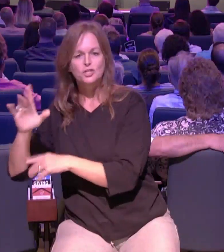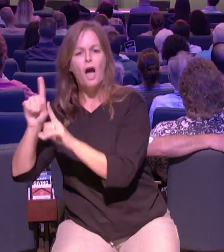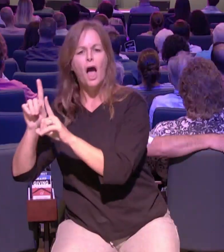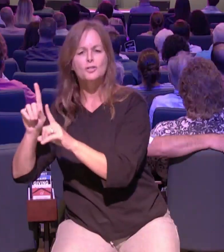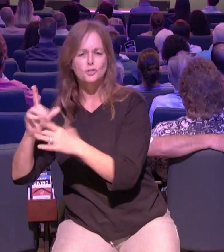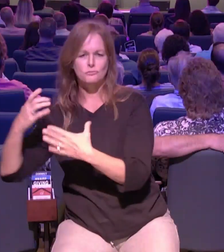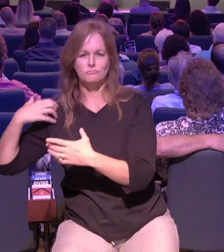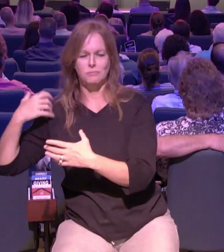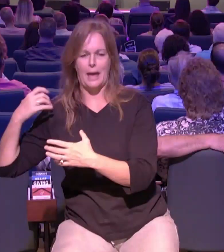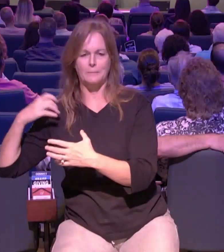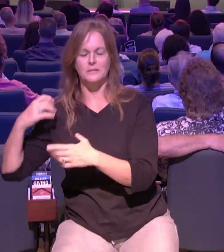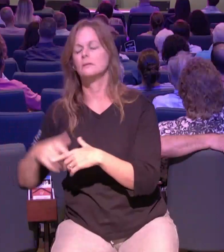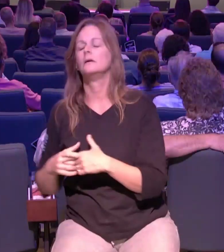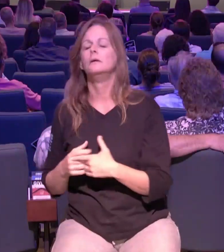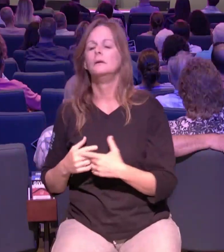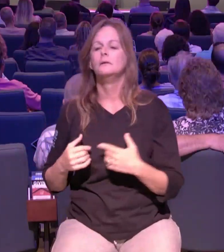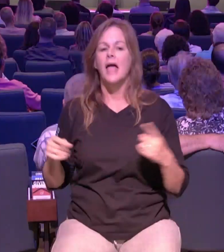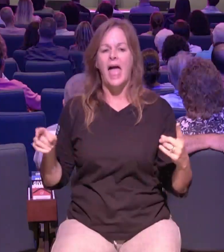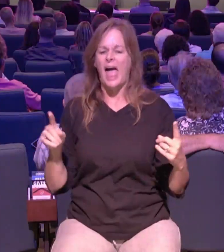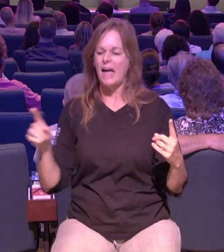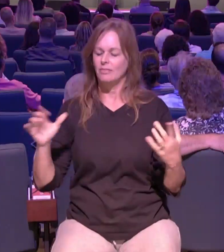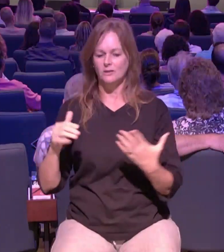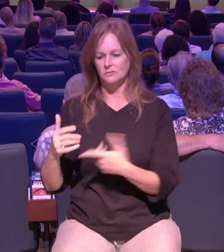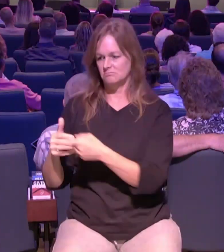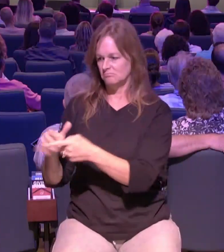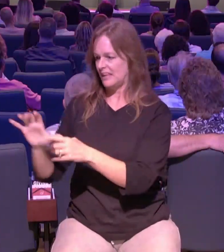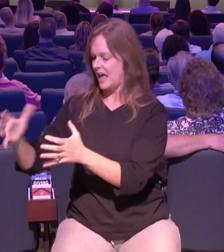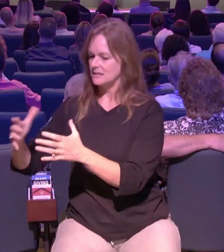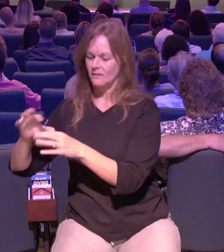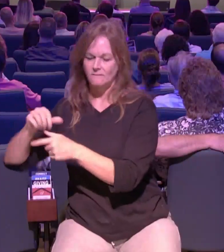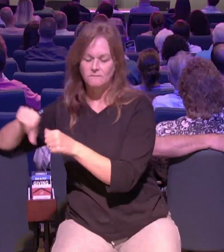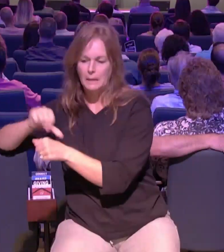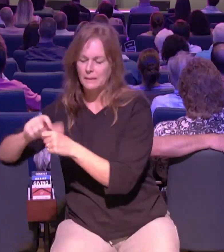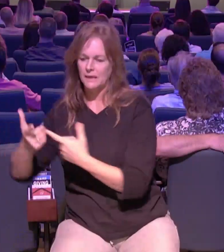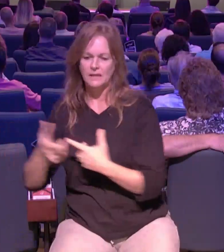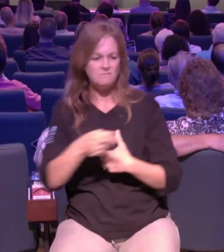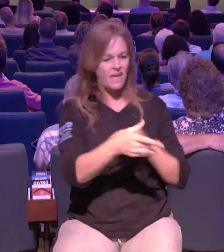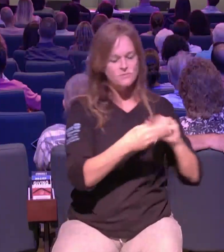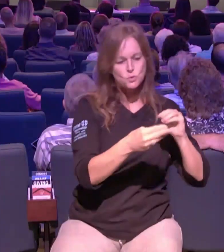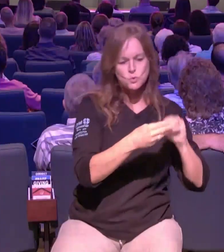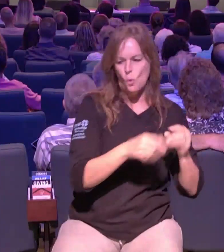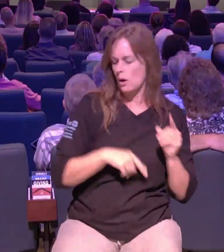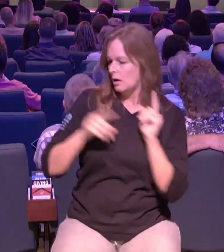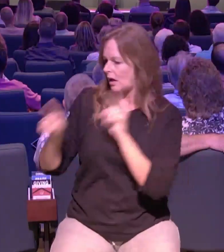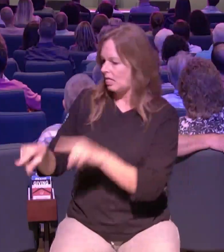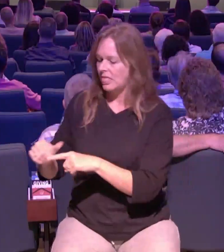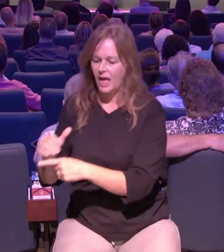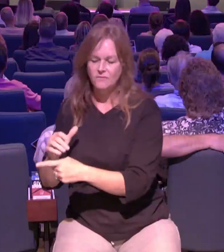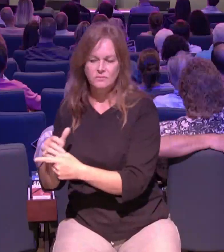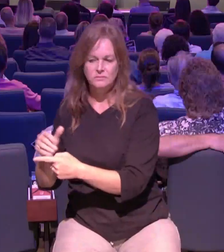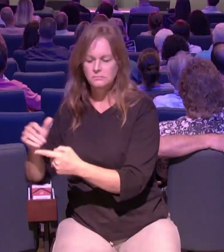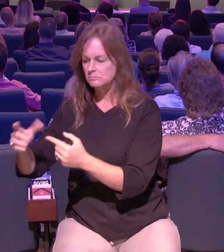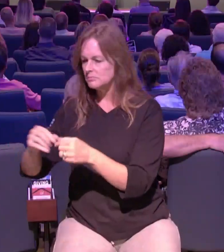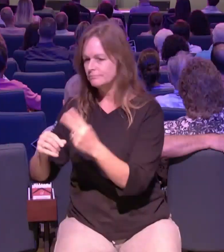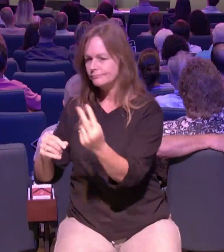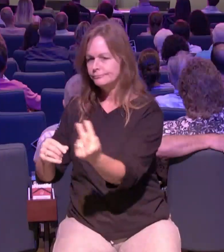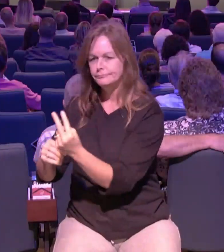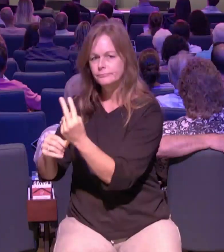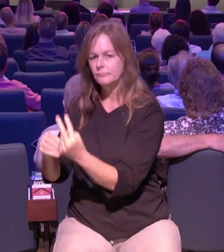family a darlene and don husband and wife they hadn't been in church had come into this big church out at royal palm they didn't know what to think and they said every